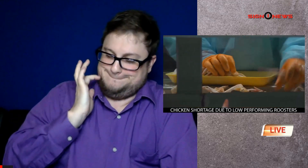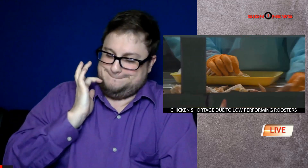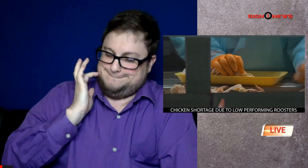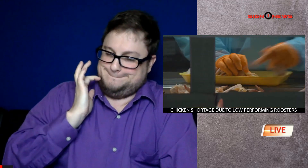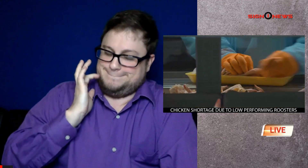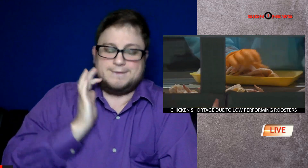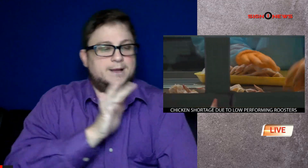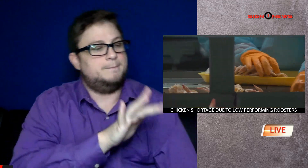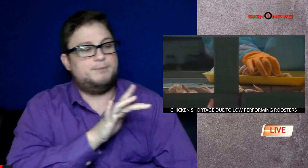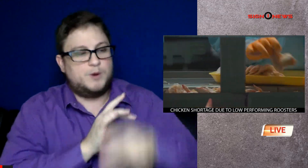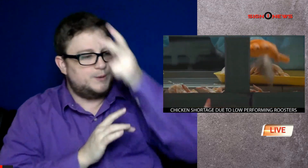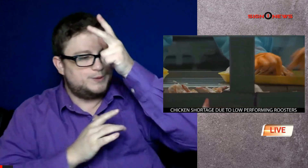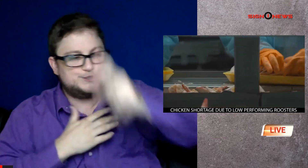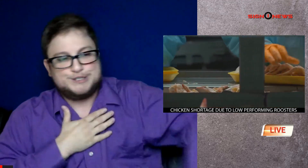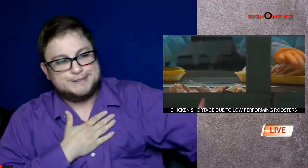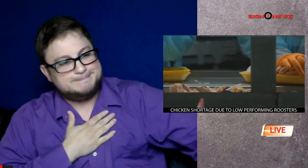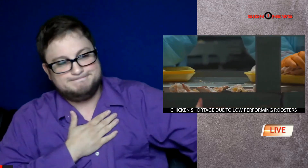its original breeding rooster